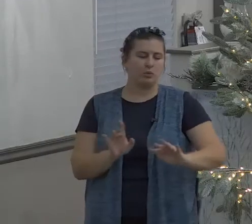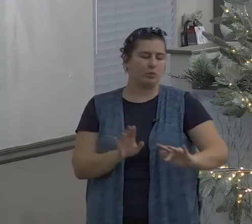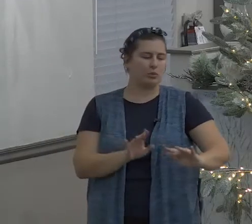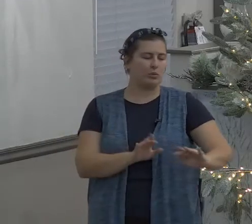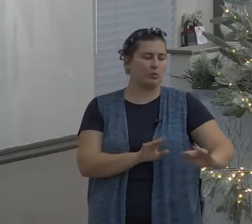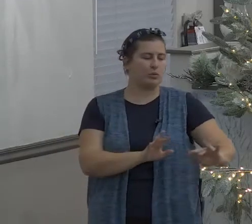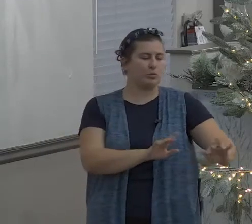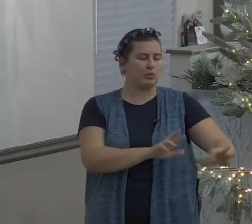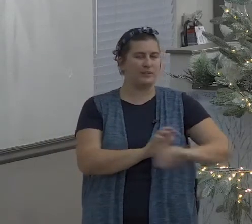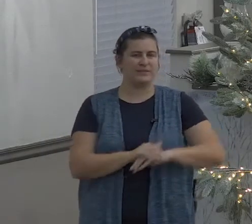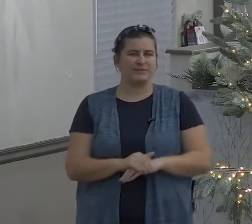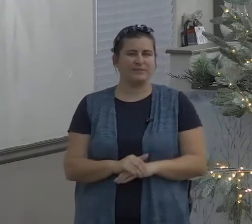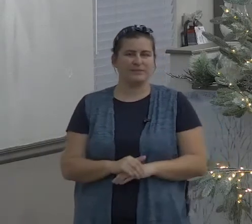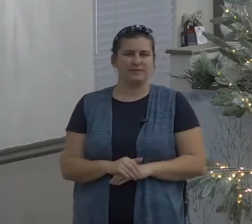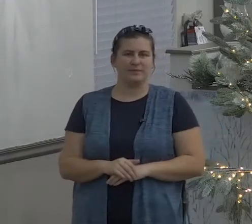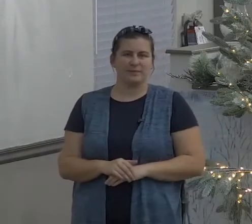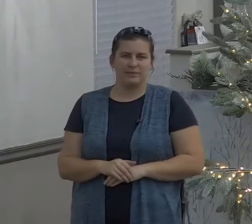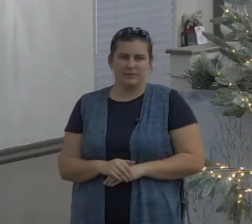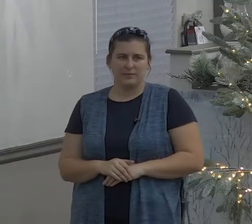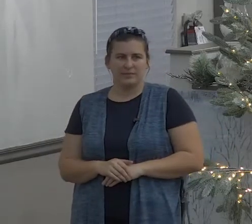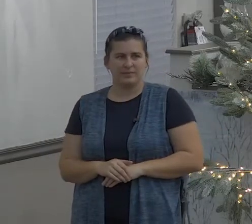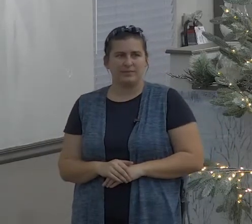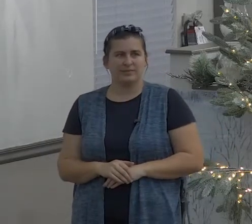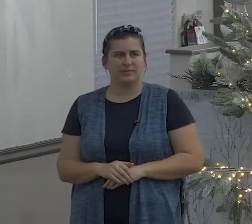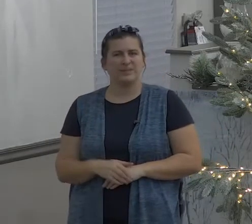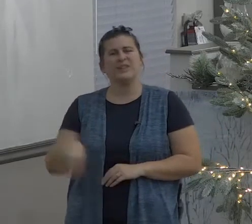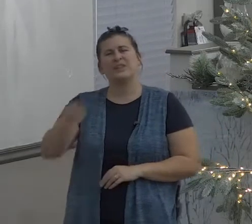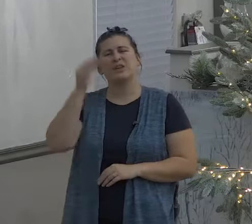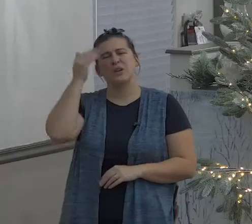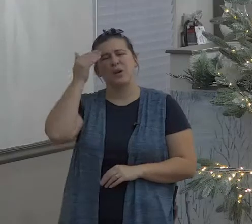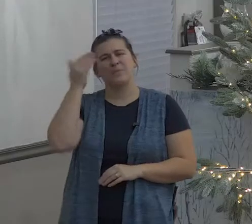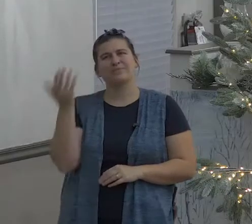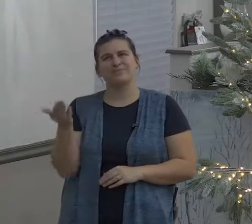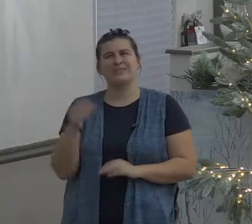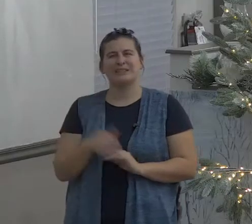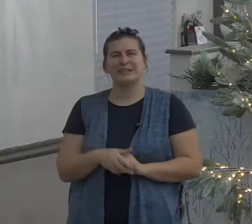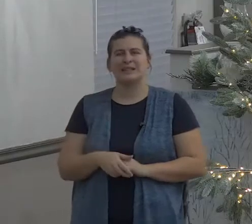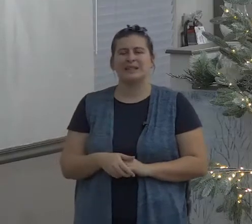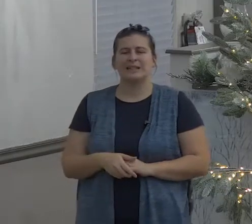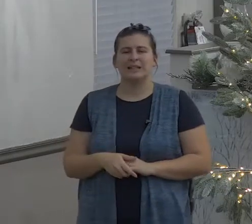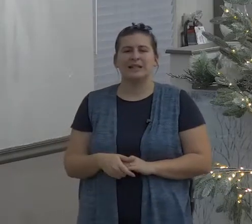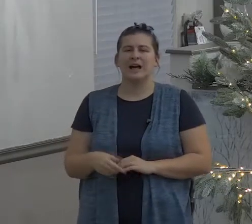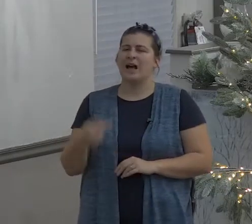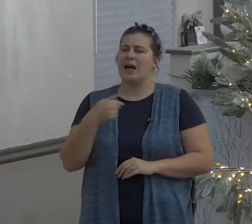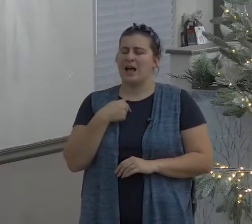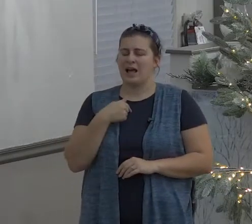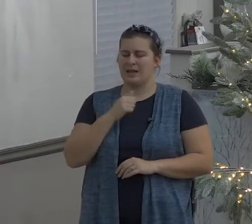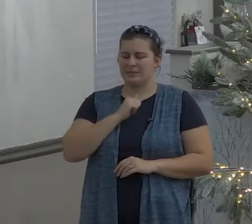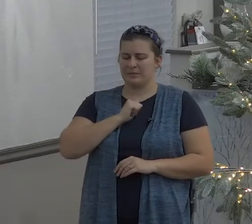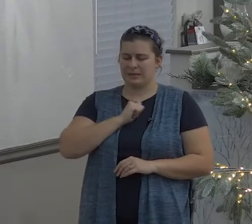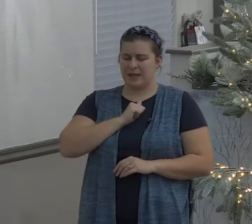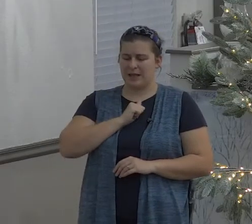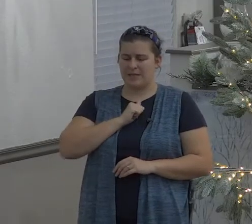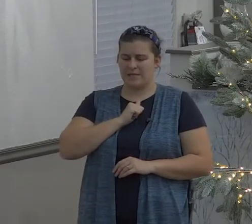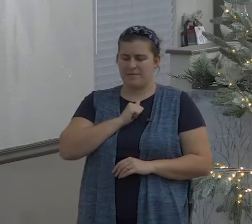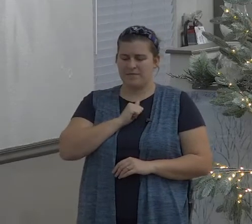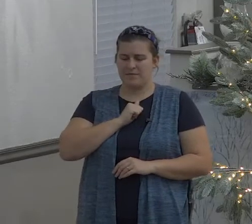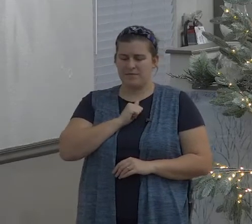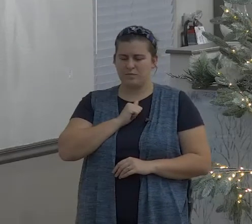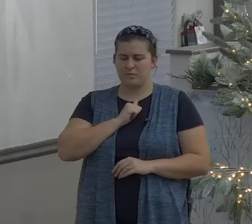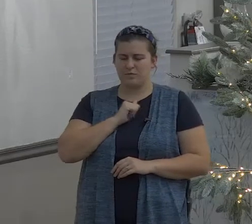a shepherd leads number four look at he leadeth me besides still water